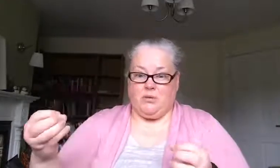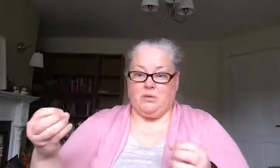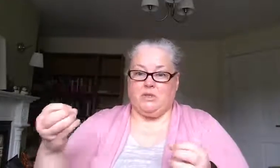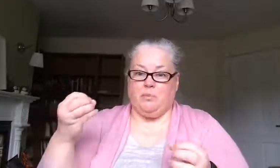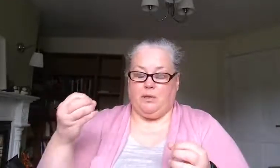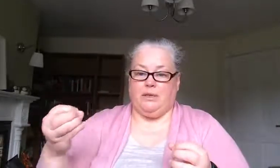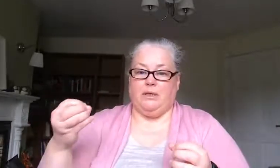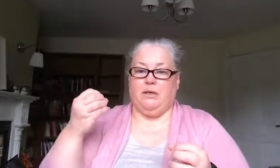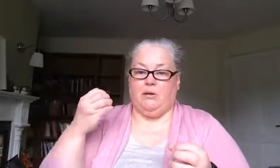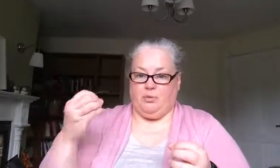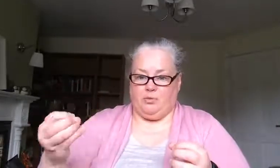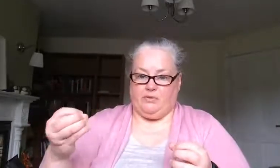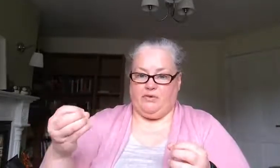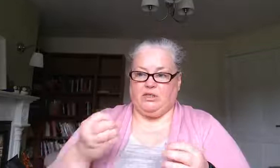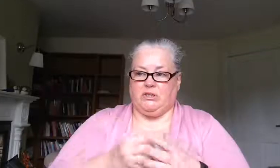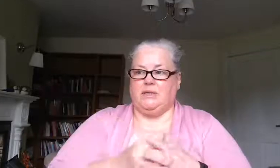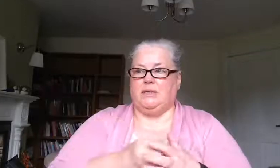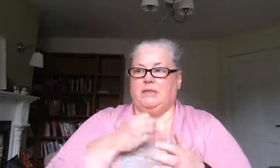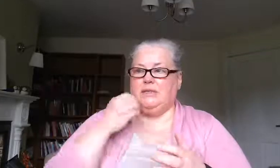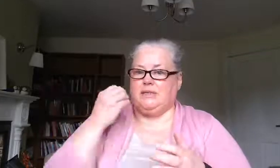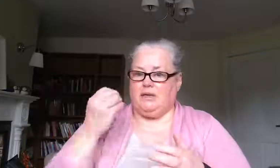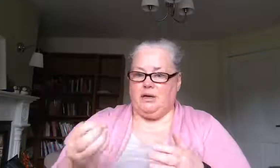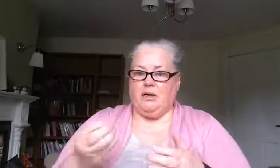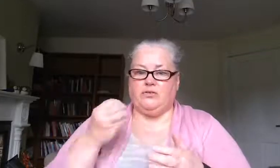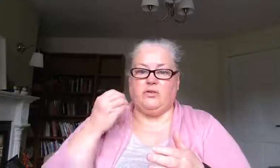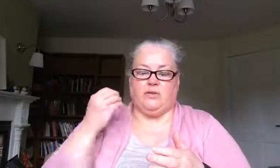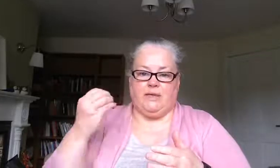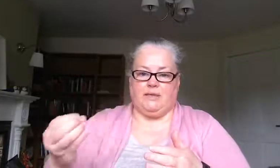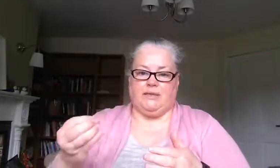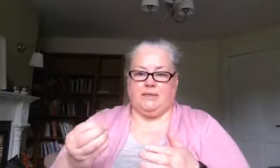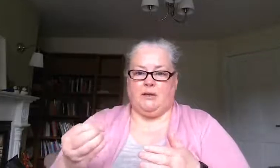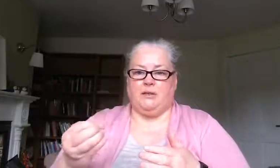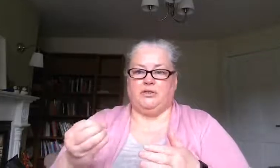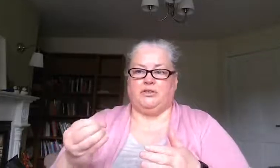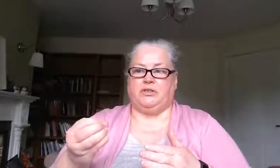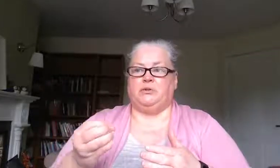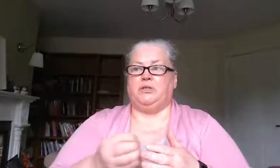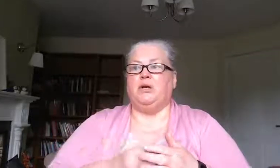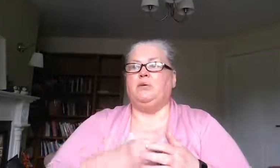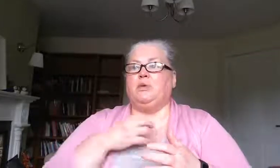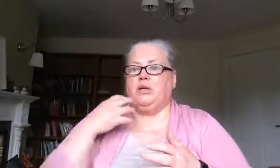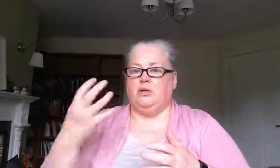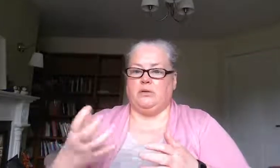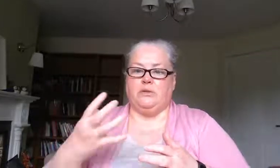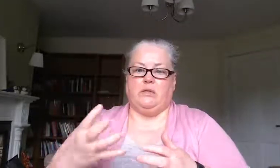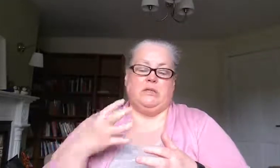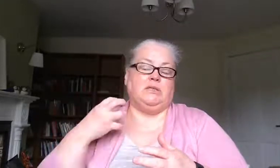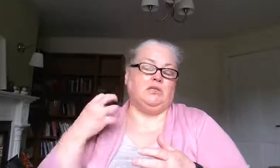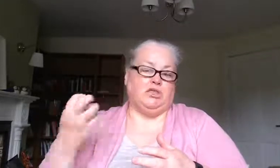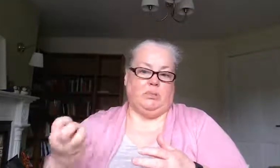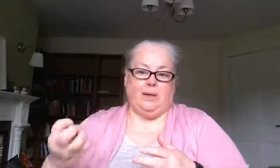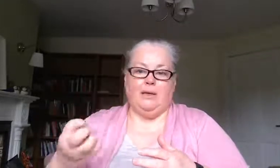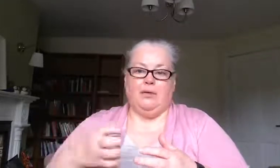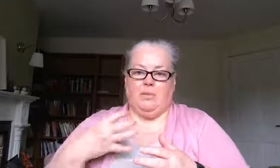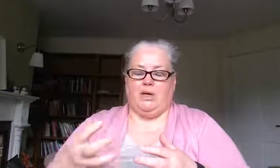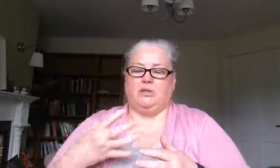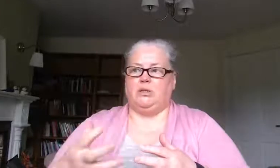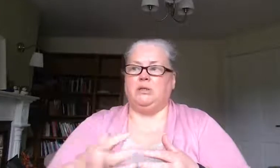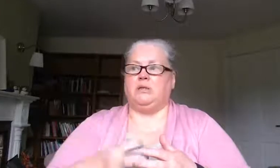by a group of professionals they need a psychiatrist or a clinical psychologist to do it but it'll also need your gp your main child's